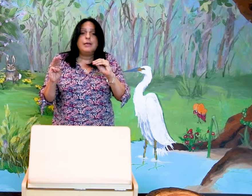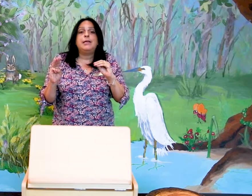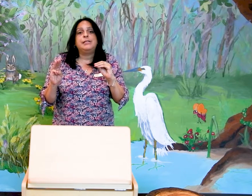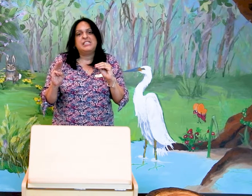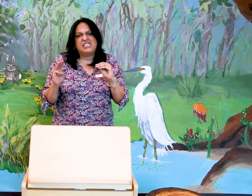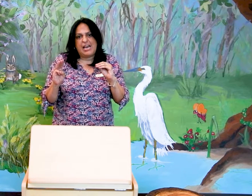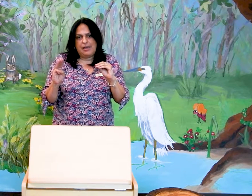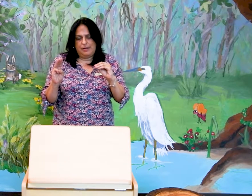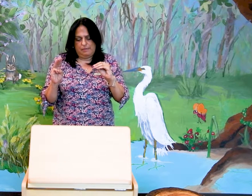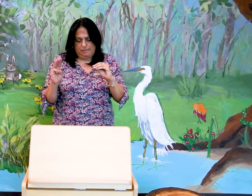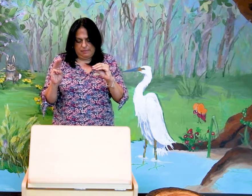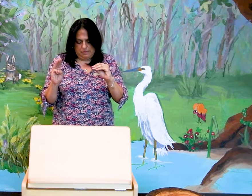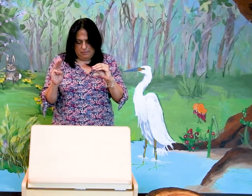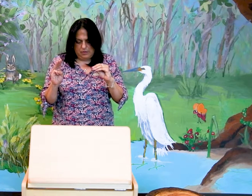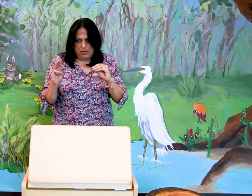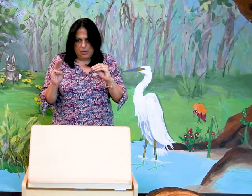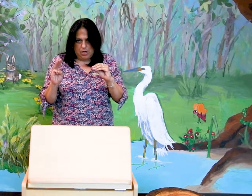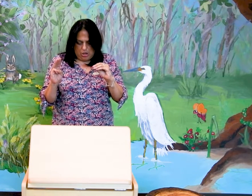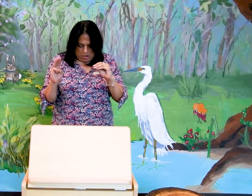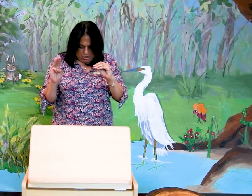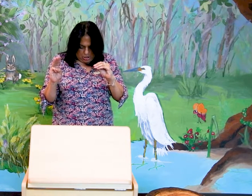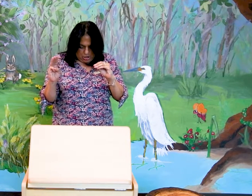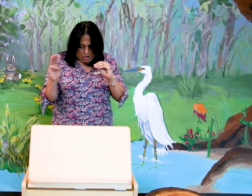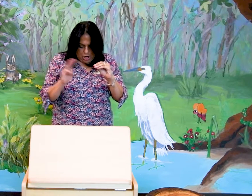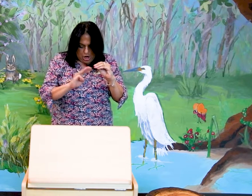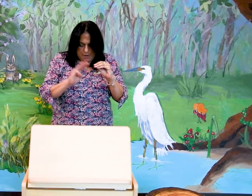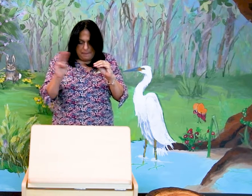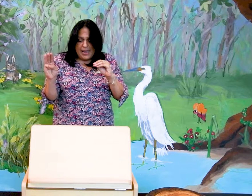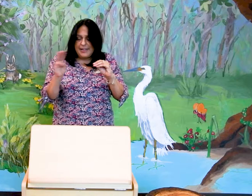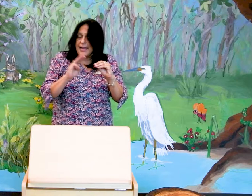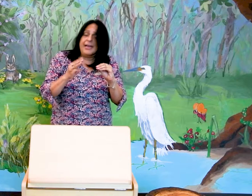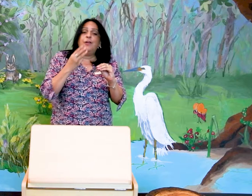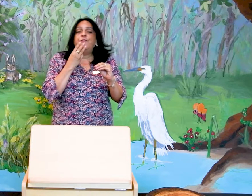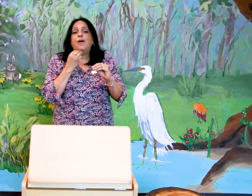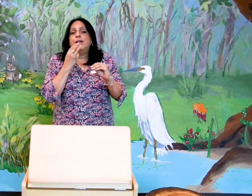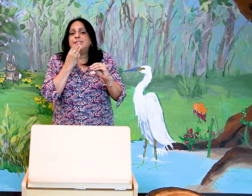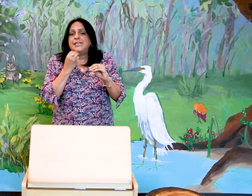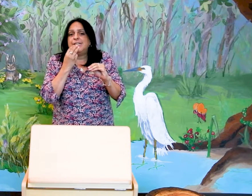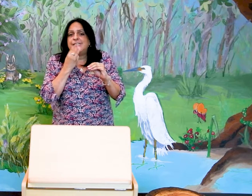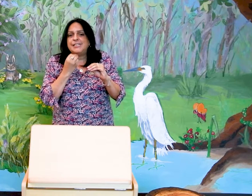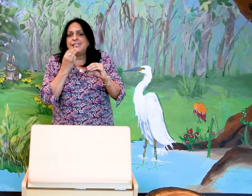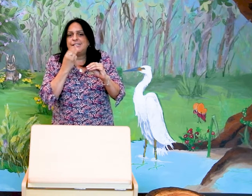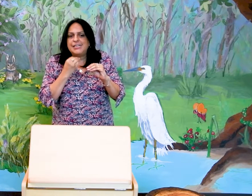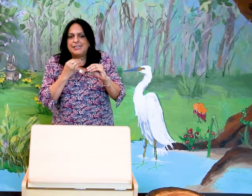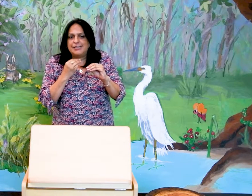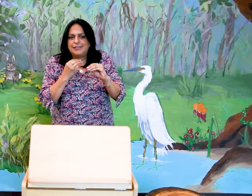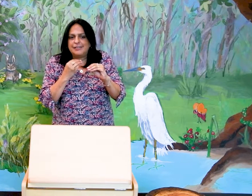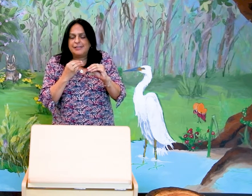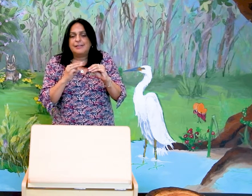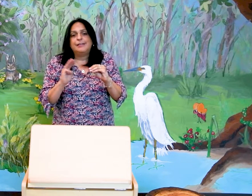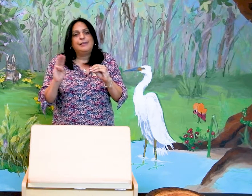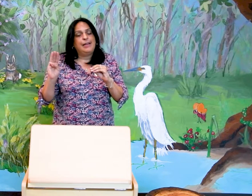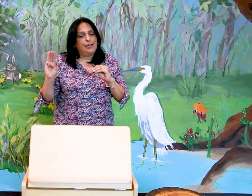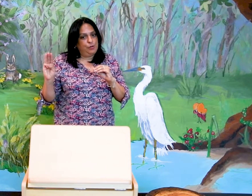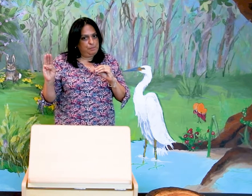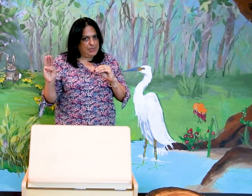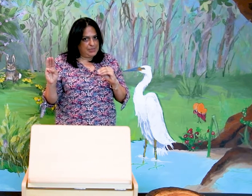he said. Not by the hair of our chinny chin chin, the little piggies